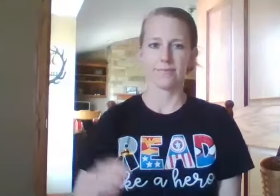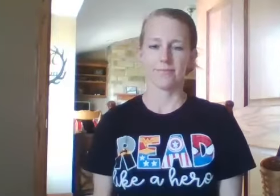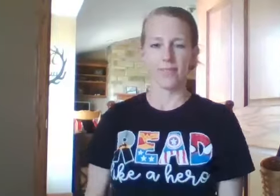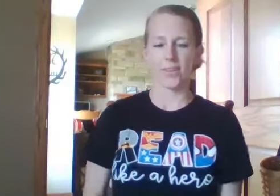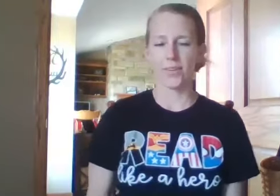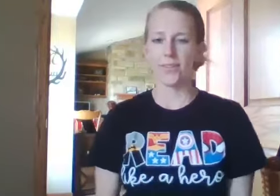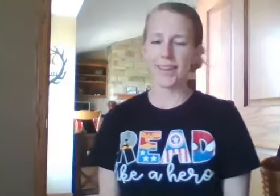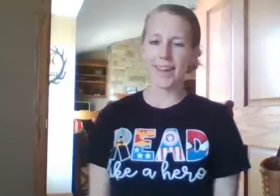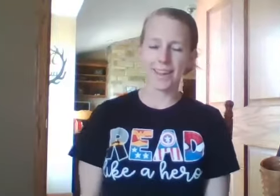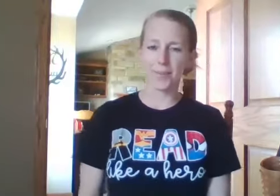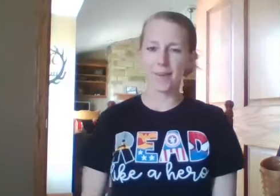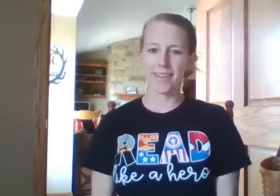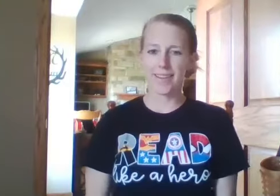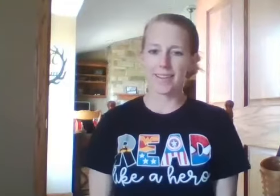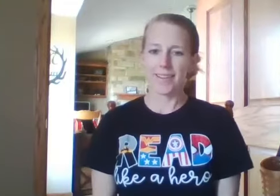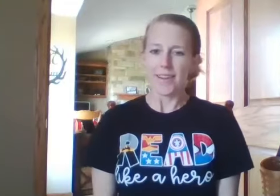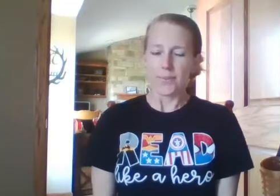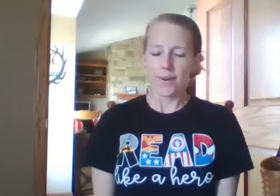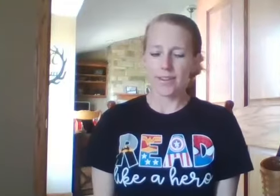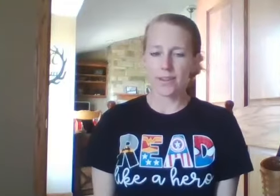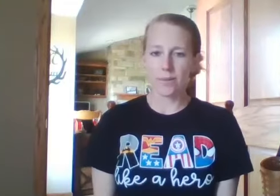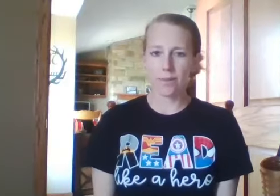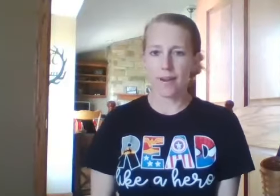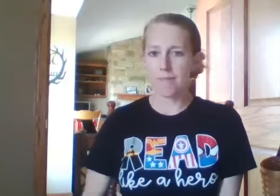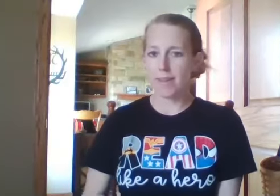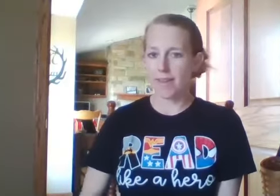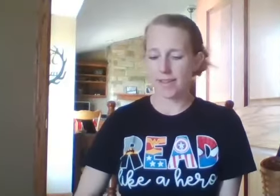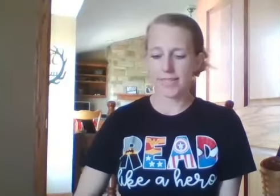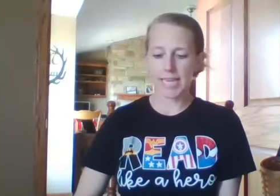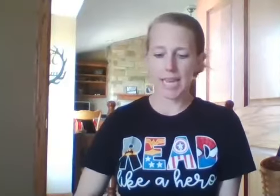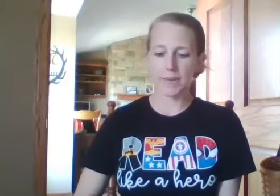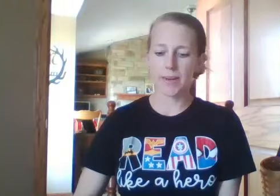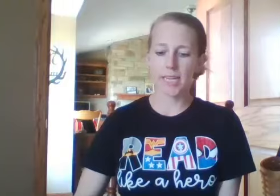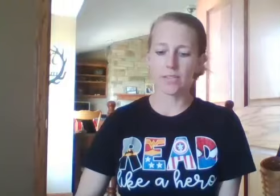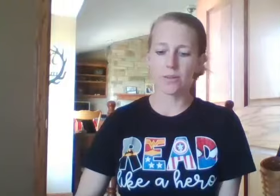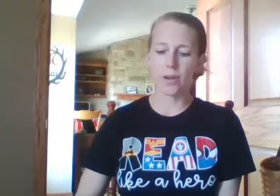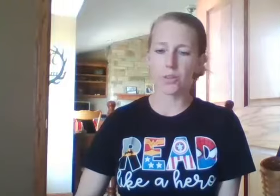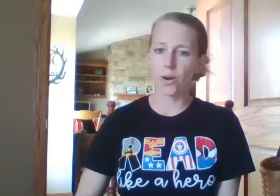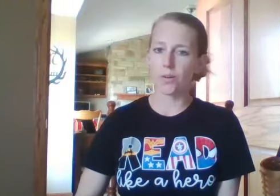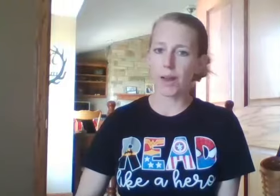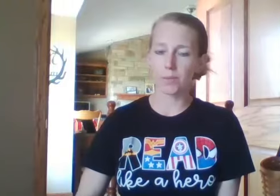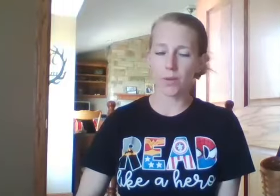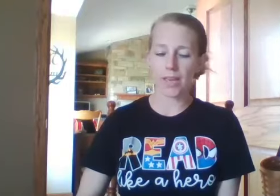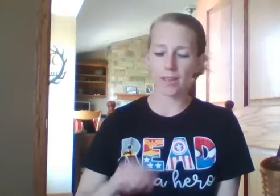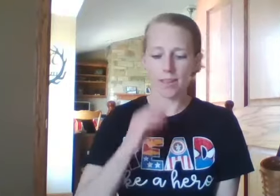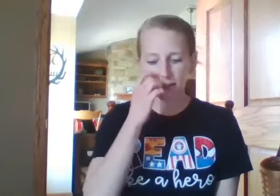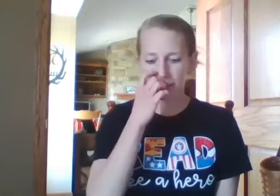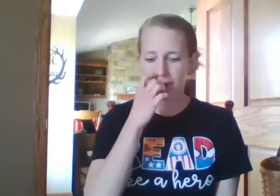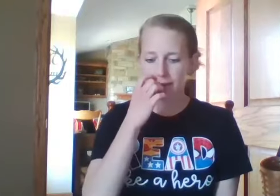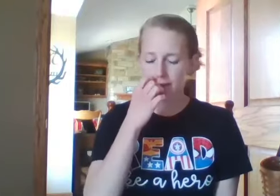All right. Hi, everybody. We're going to start with rhyming. Today we're going to do which word rhymes with? Here we go.